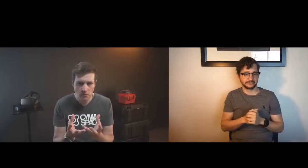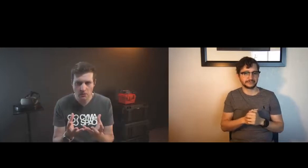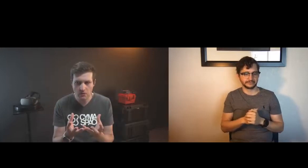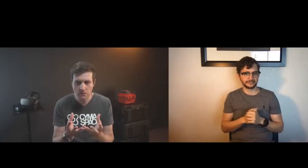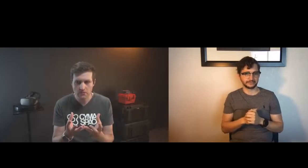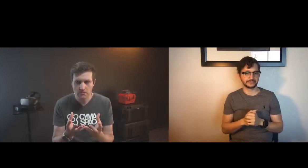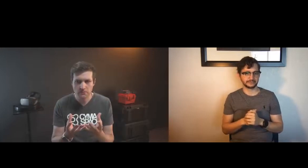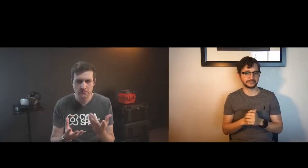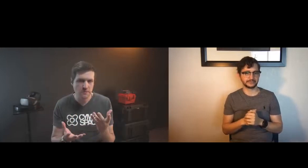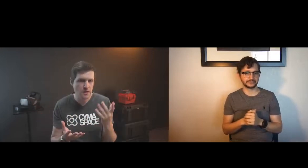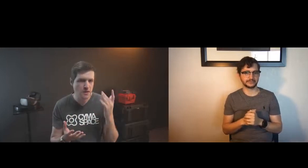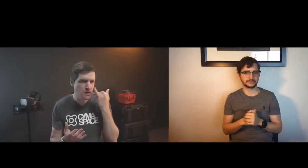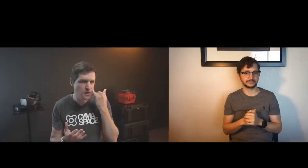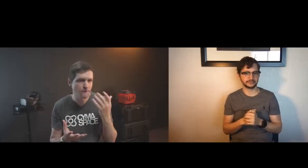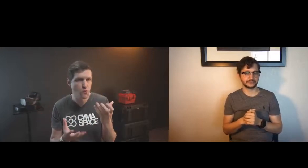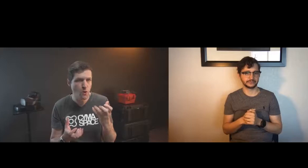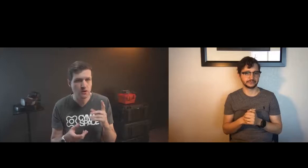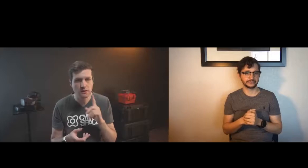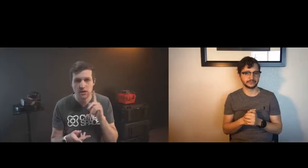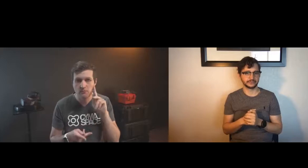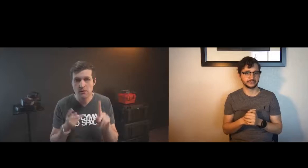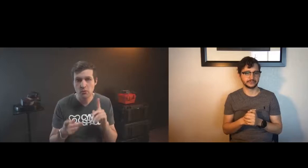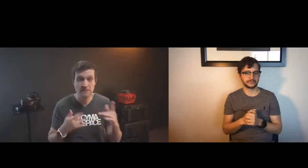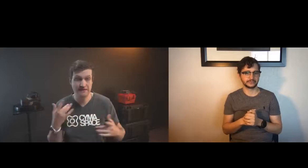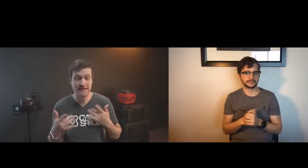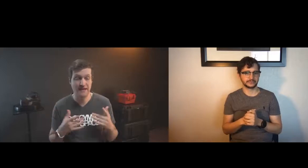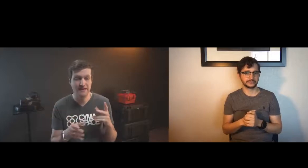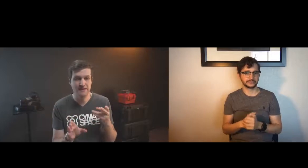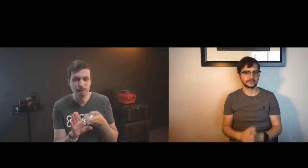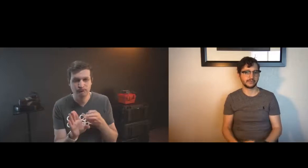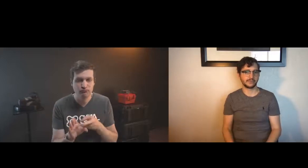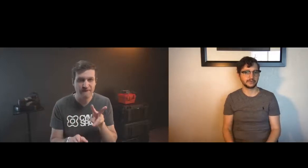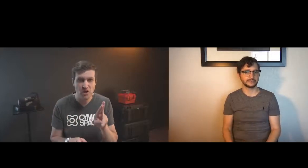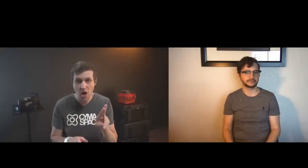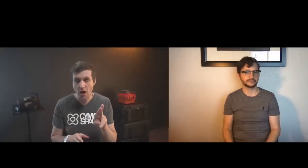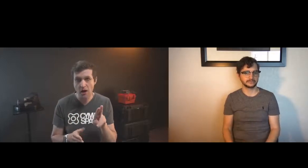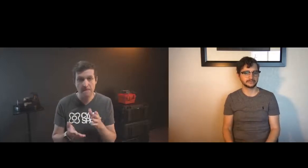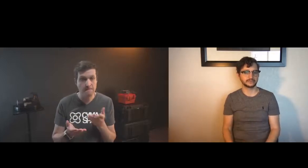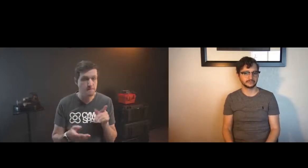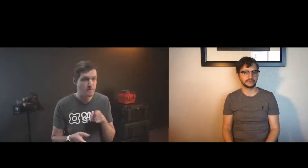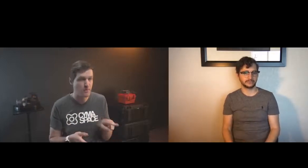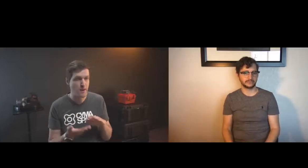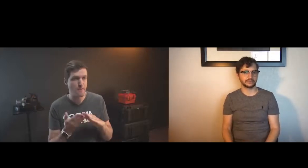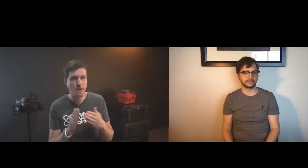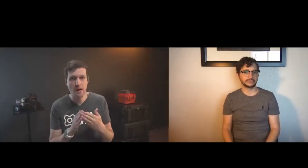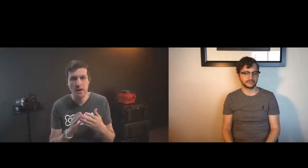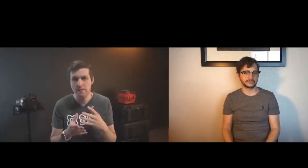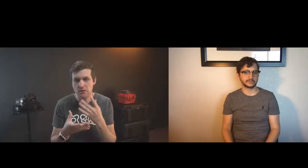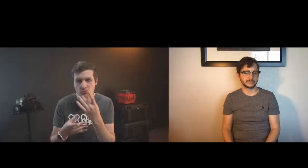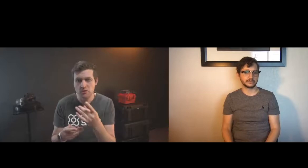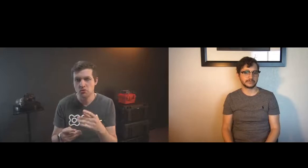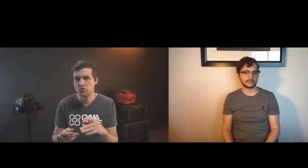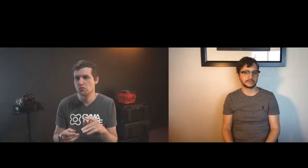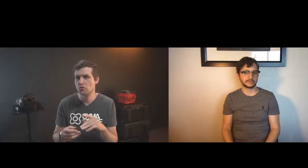holistically we want deaf people to be excited and about